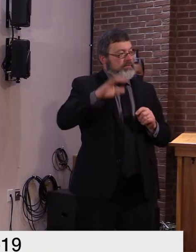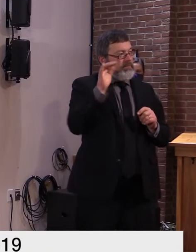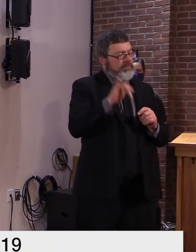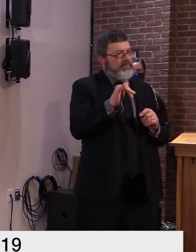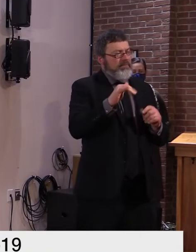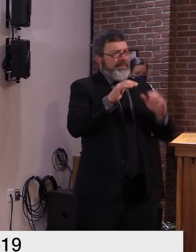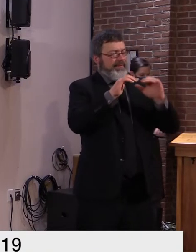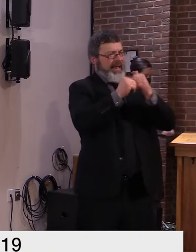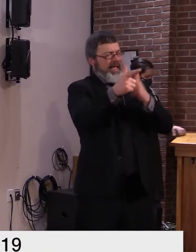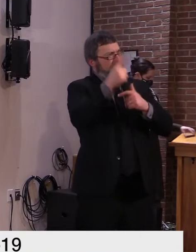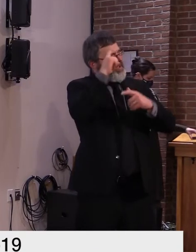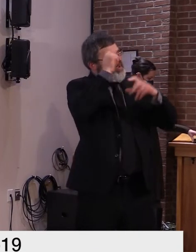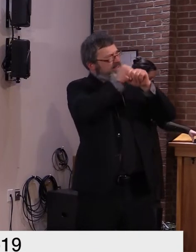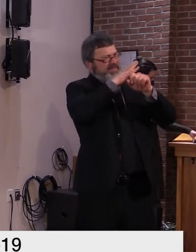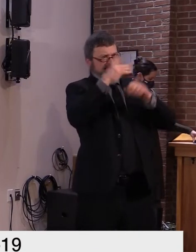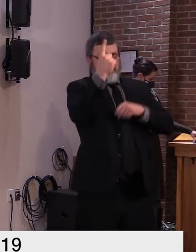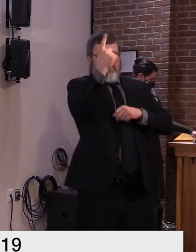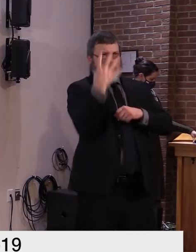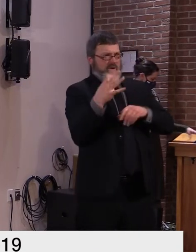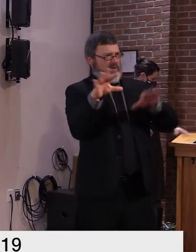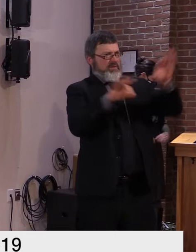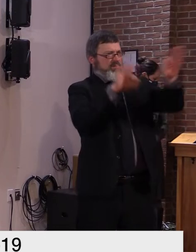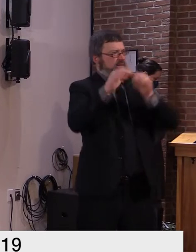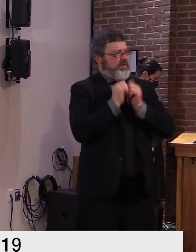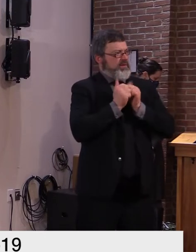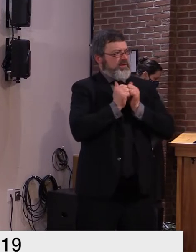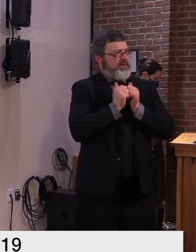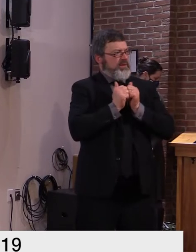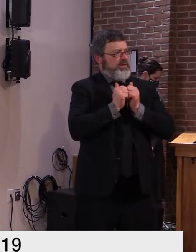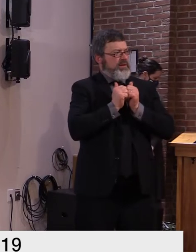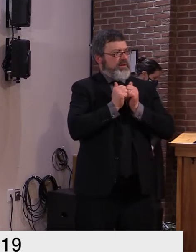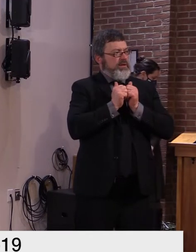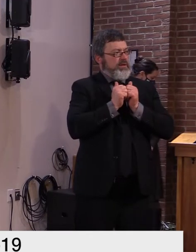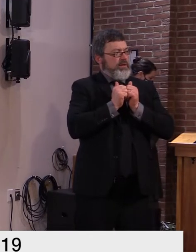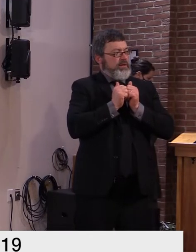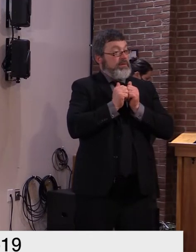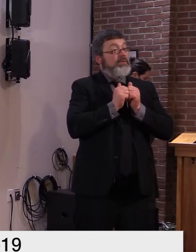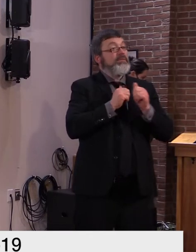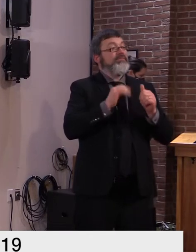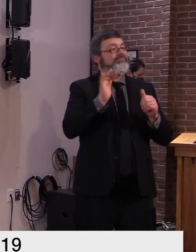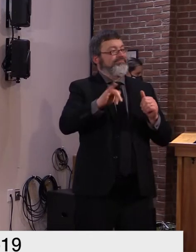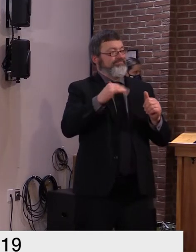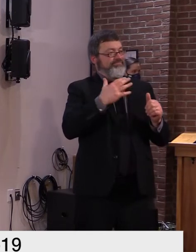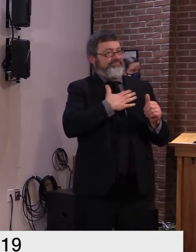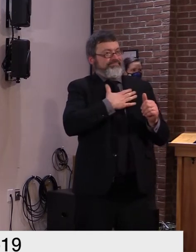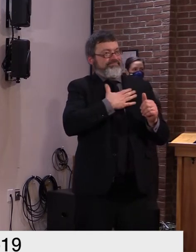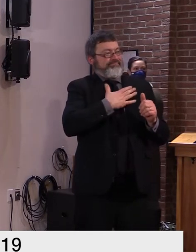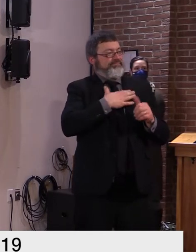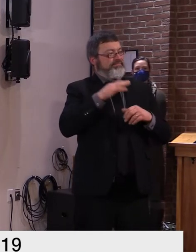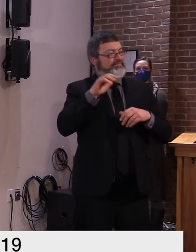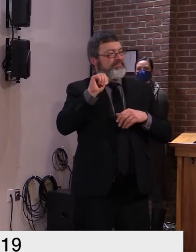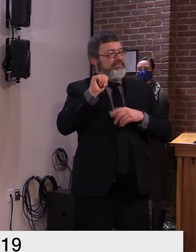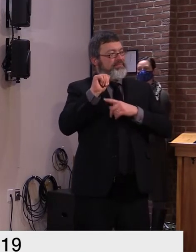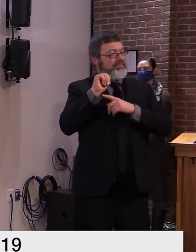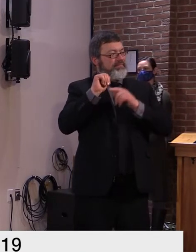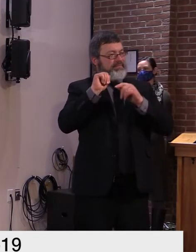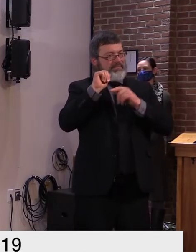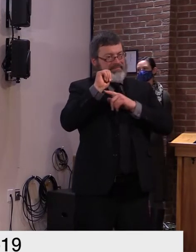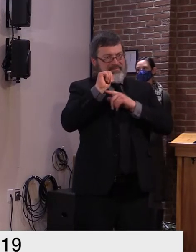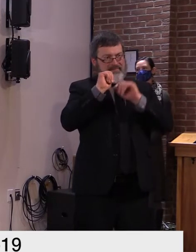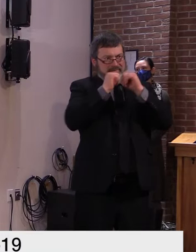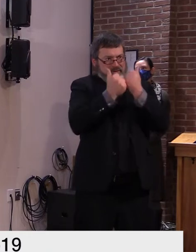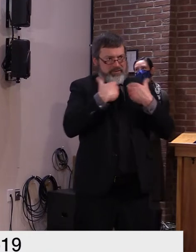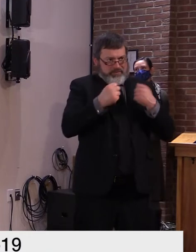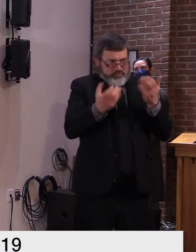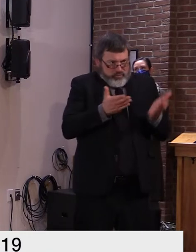by working directly with health care providers and through on-demand testing sites the teams will continue their work to identify